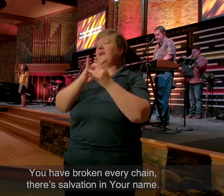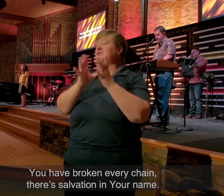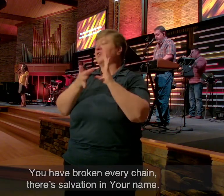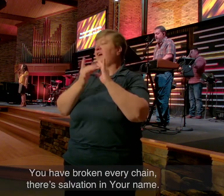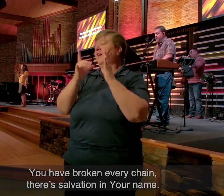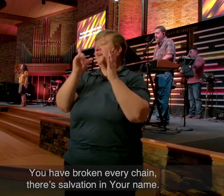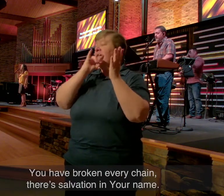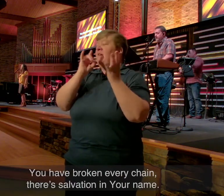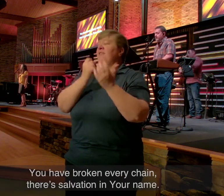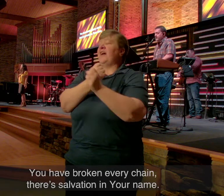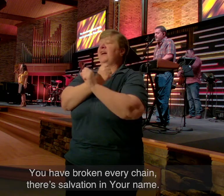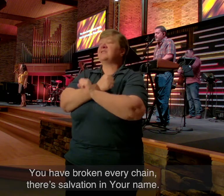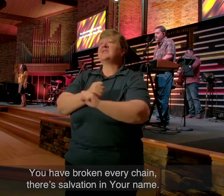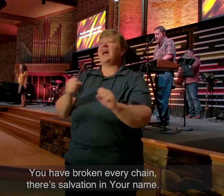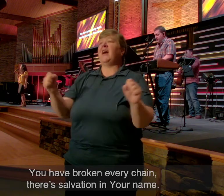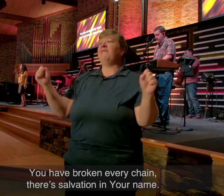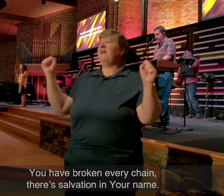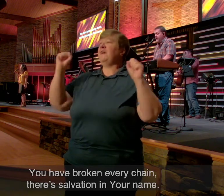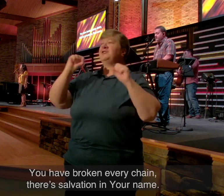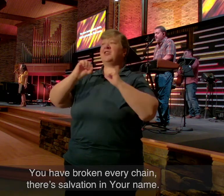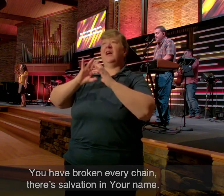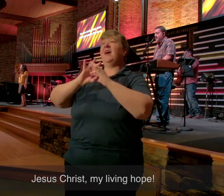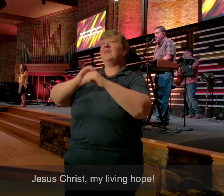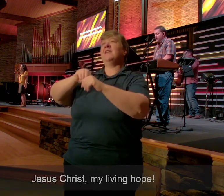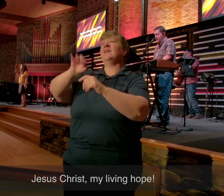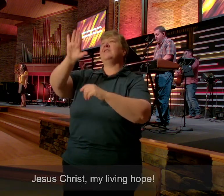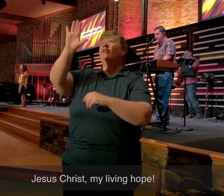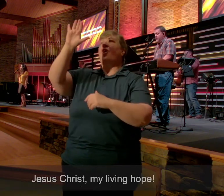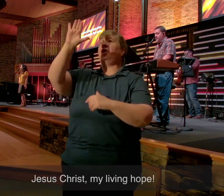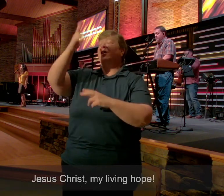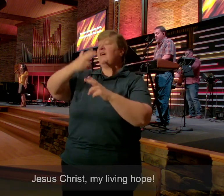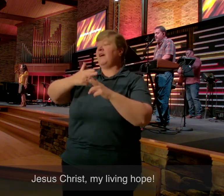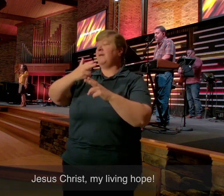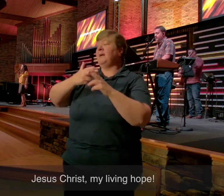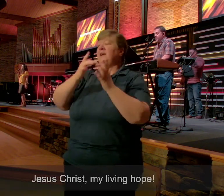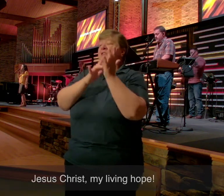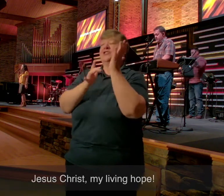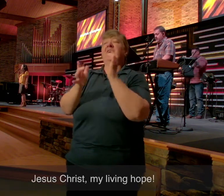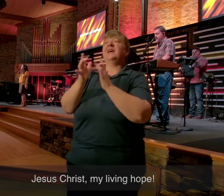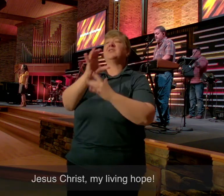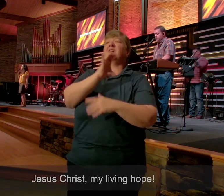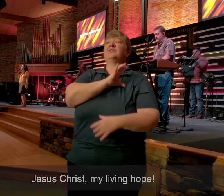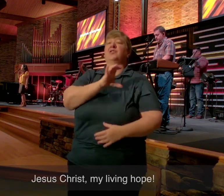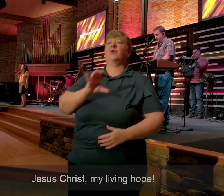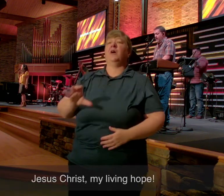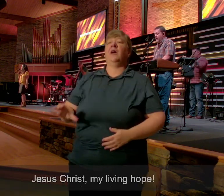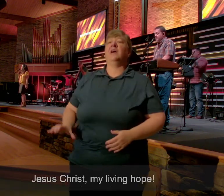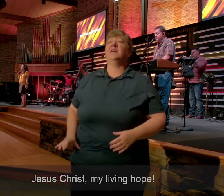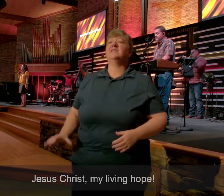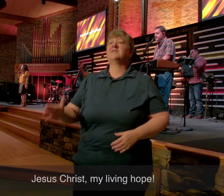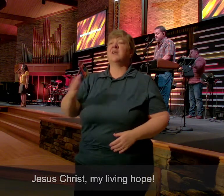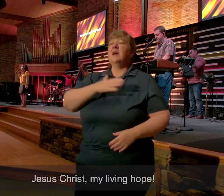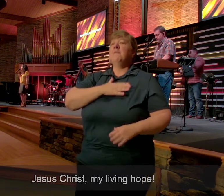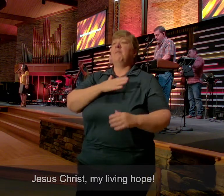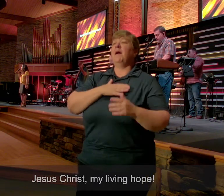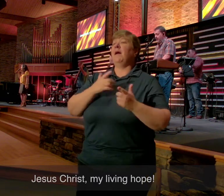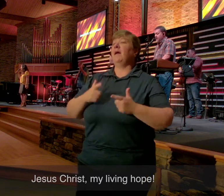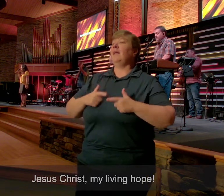There's Salvation In Your Name Jesus Christ My